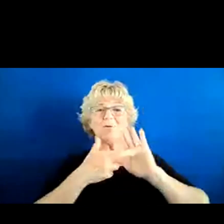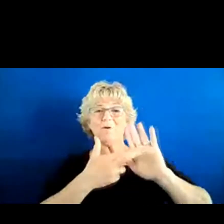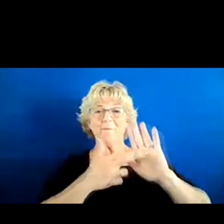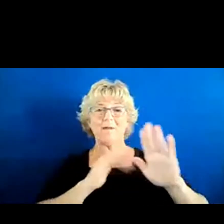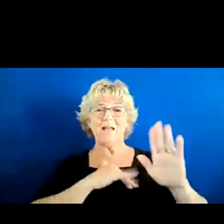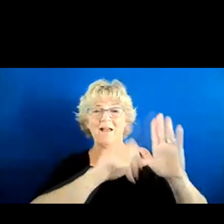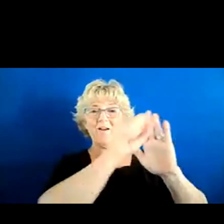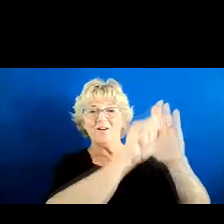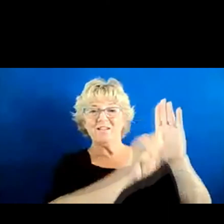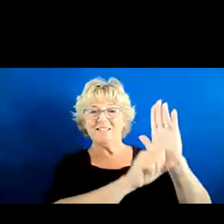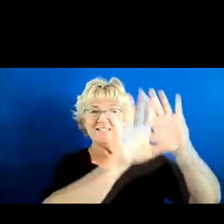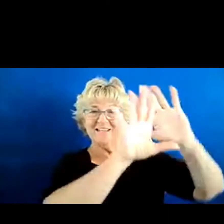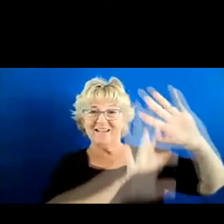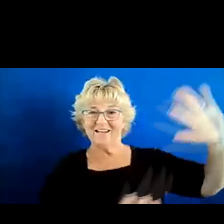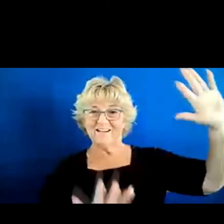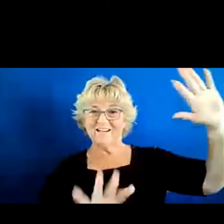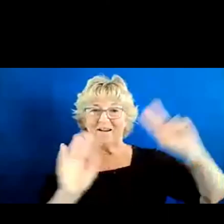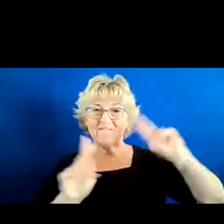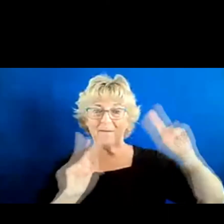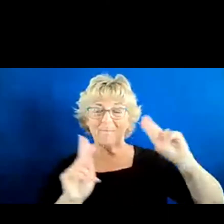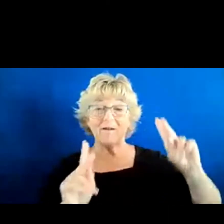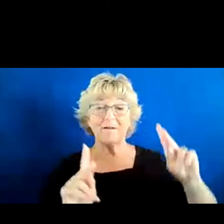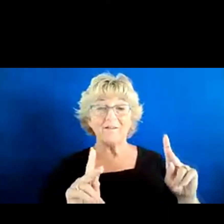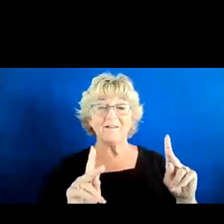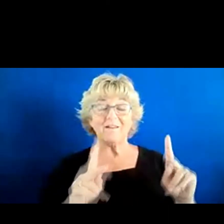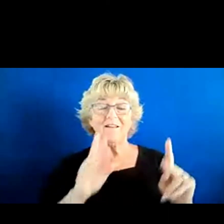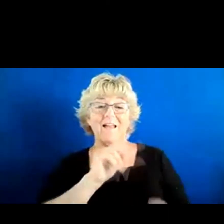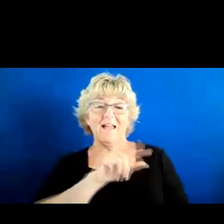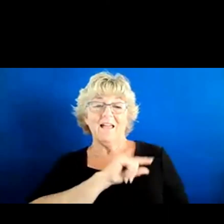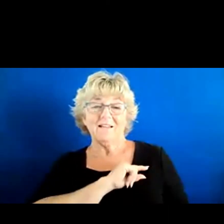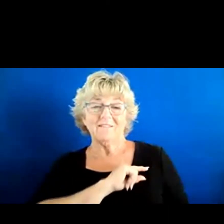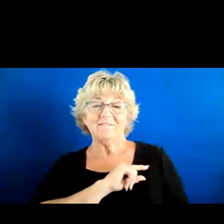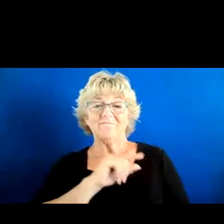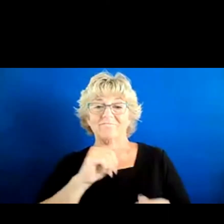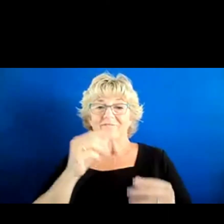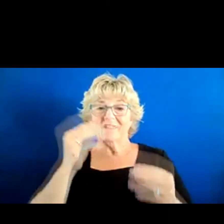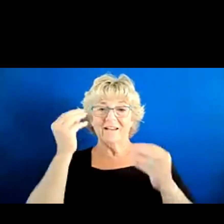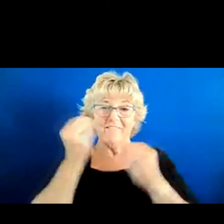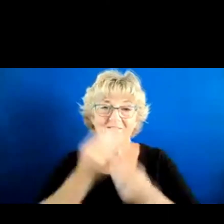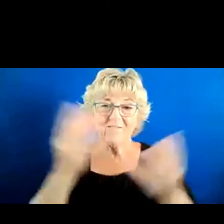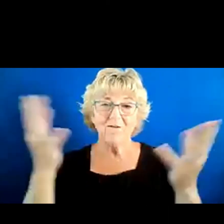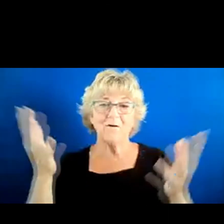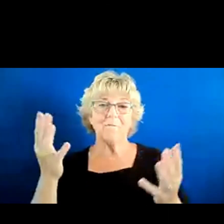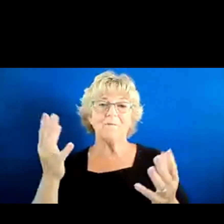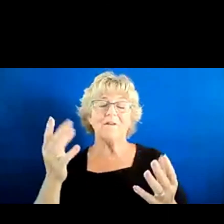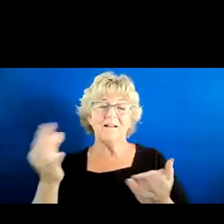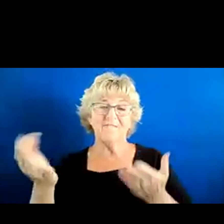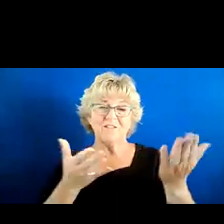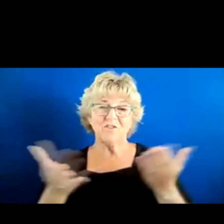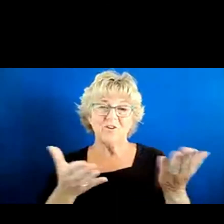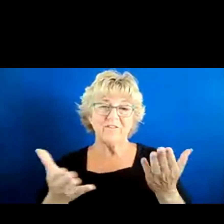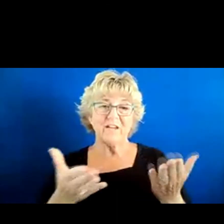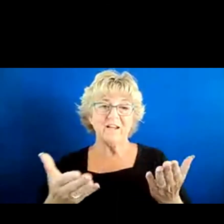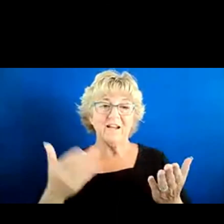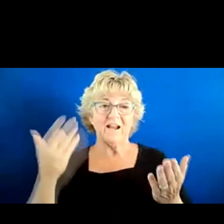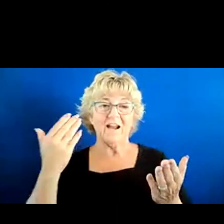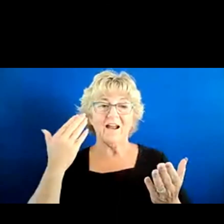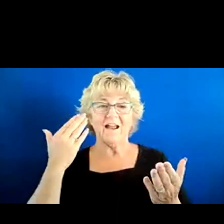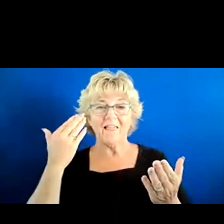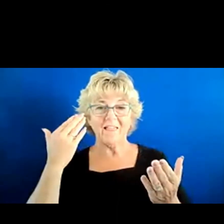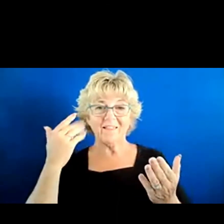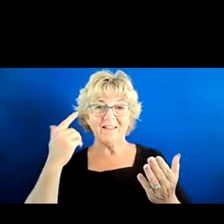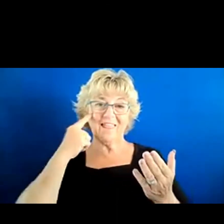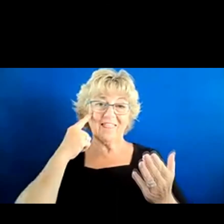can provide informed quality services to everybody in the state. So I feel like there's an aspect of